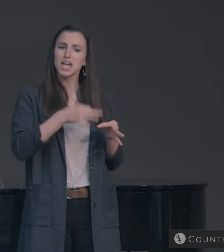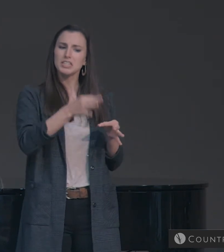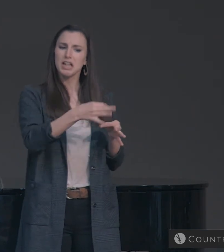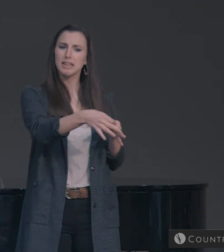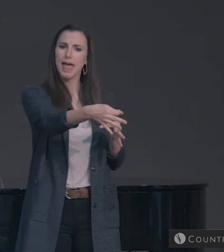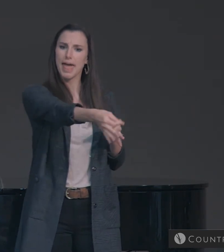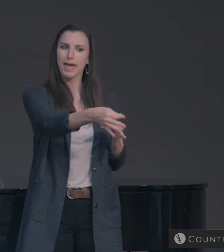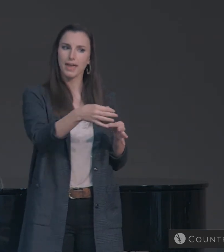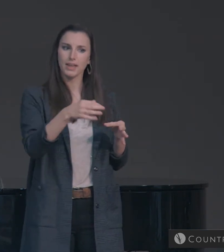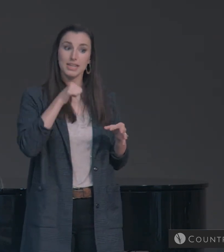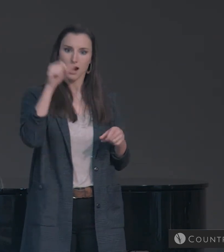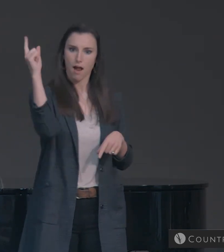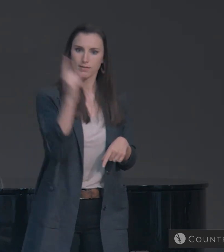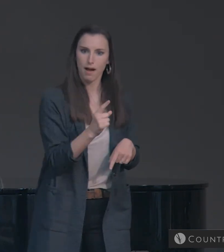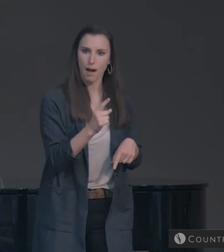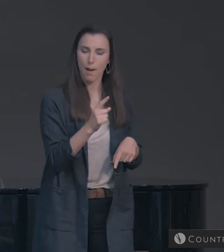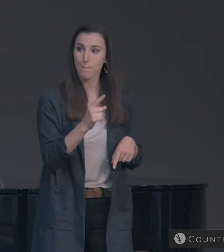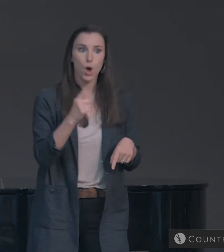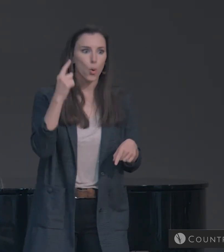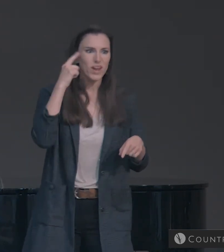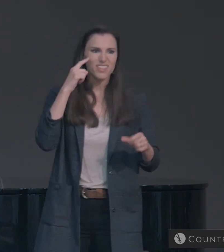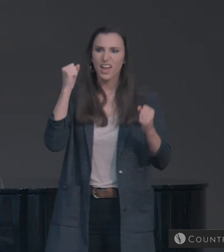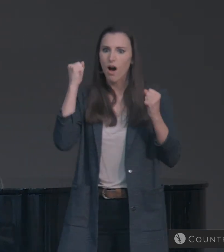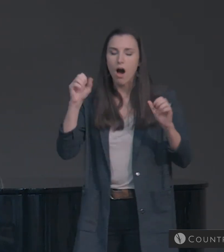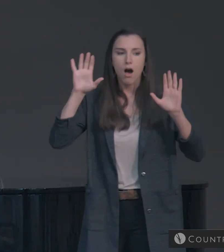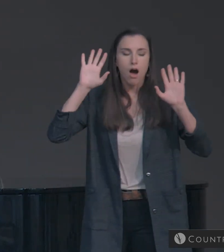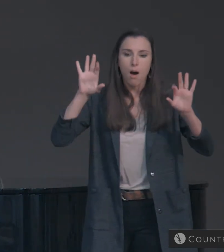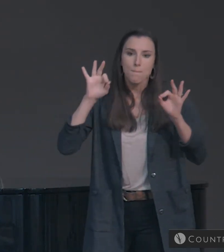glorious and gracious.